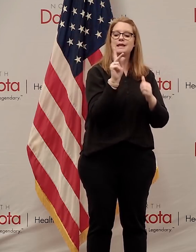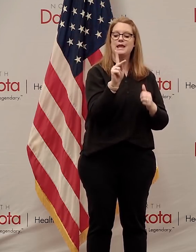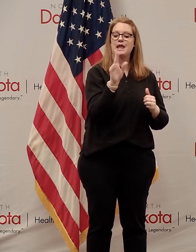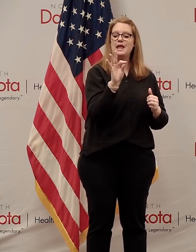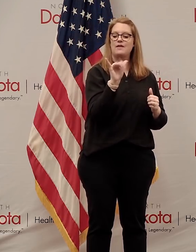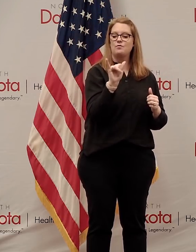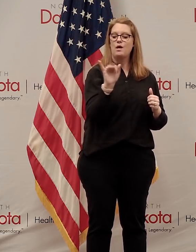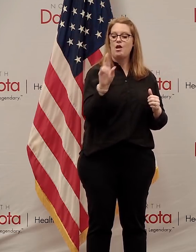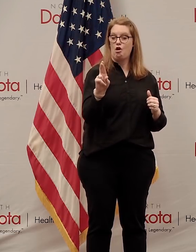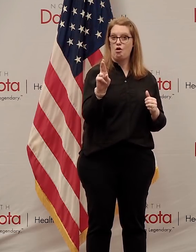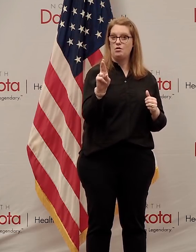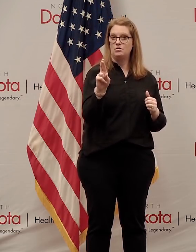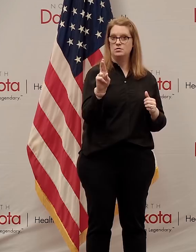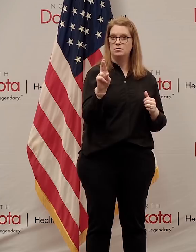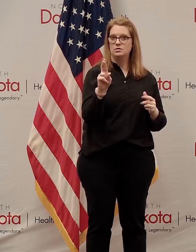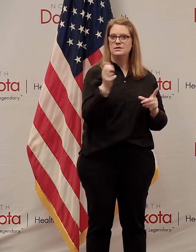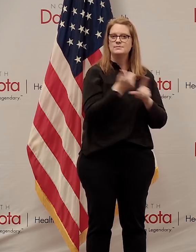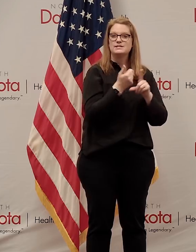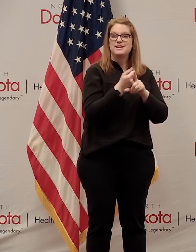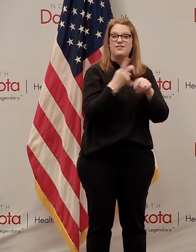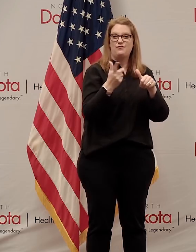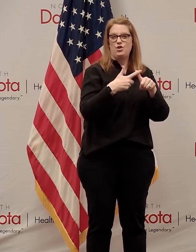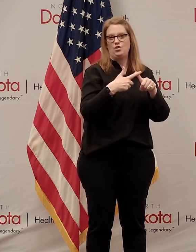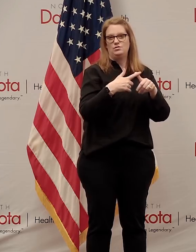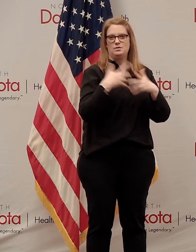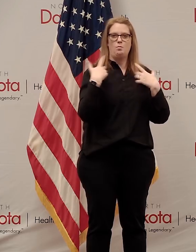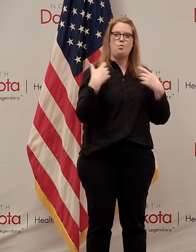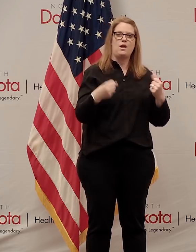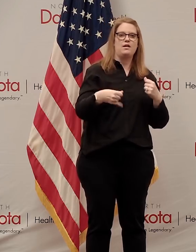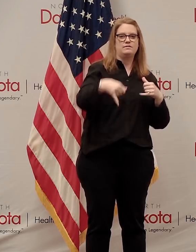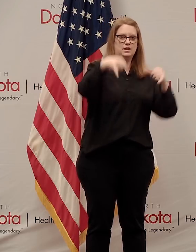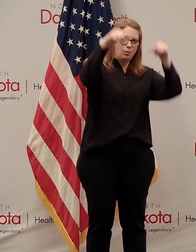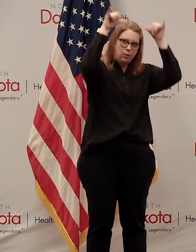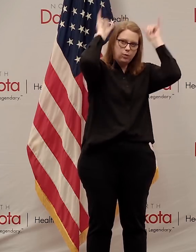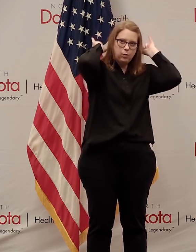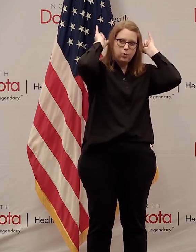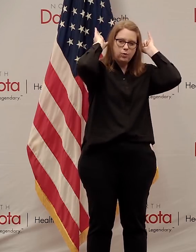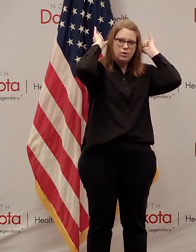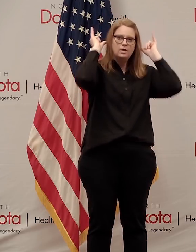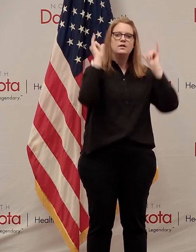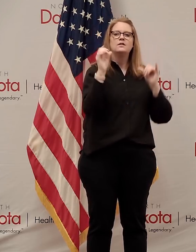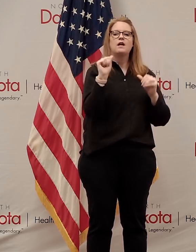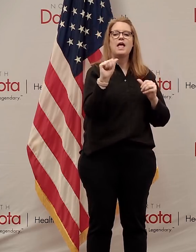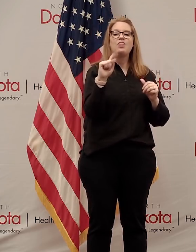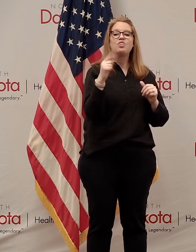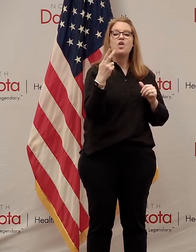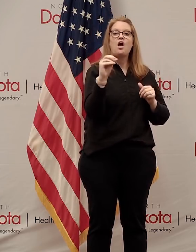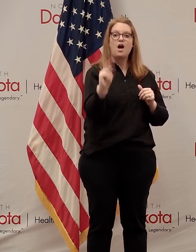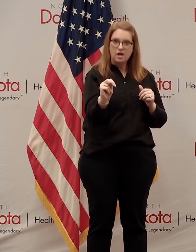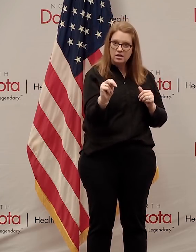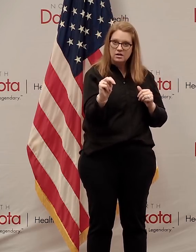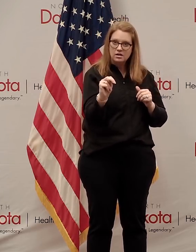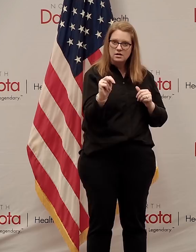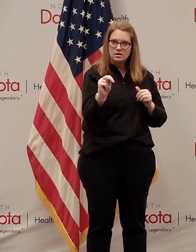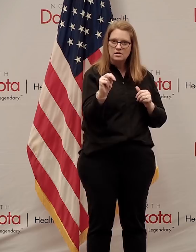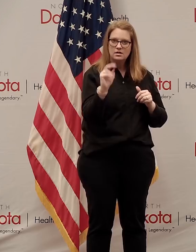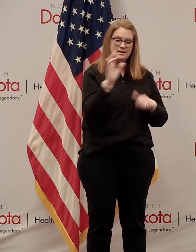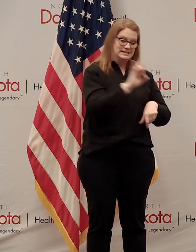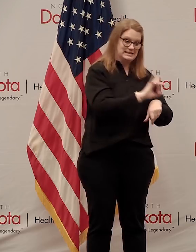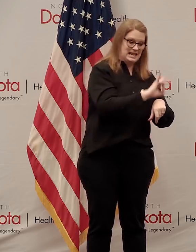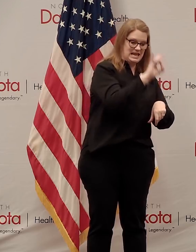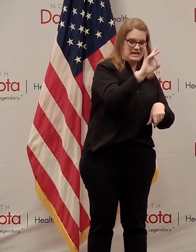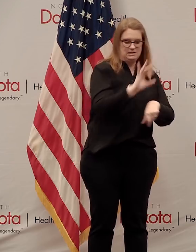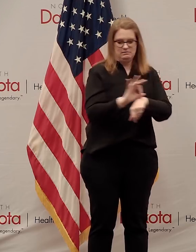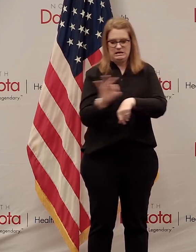host to host the first ever Brave the Shave telethon. Brave the Shave-a-thon, not a telethon, but Brave the Shave-a-thon tomorrow from 8 a.m.